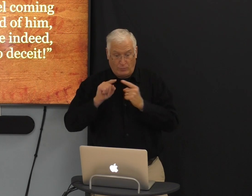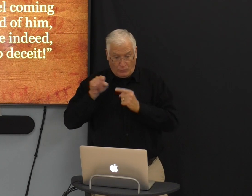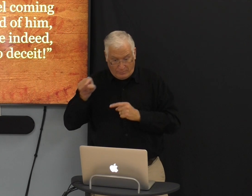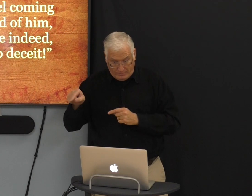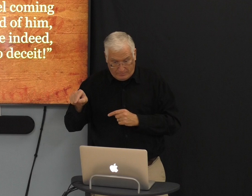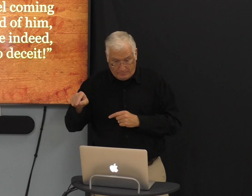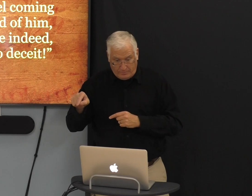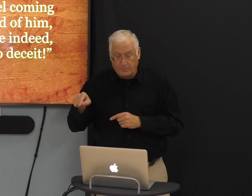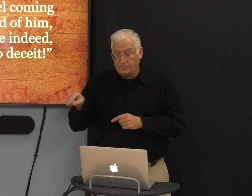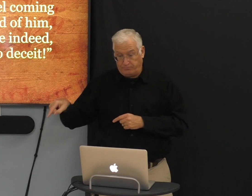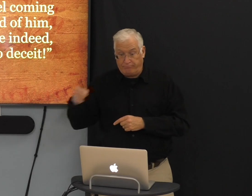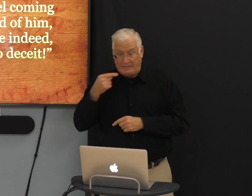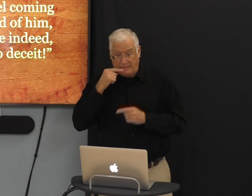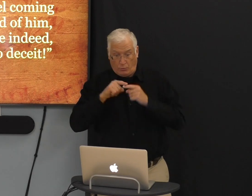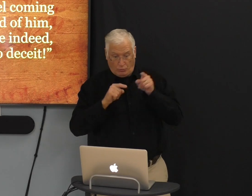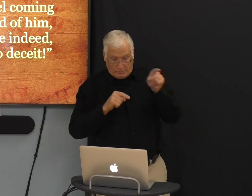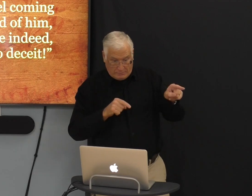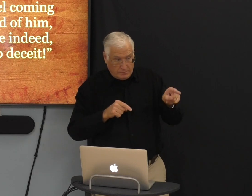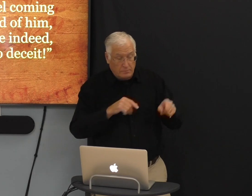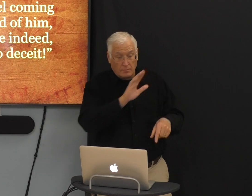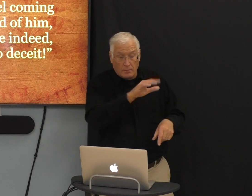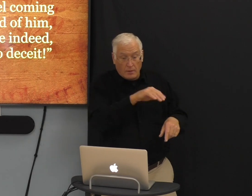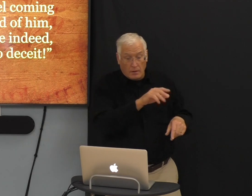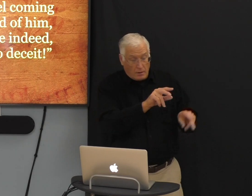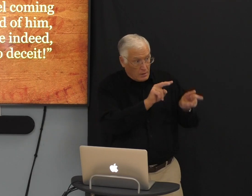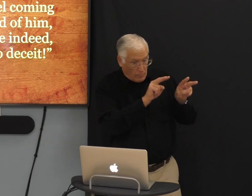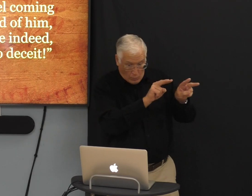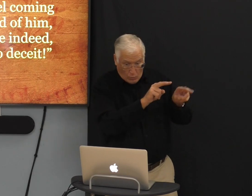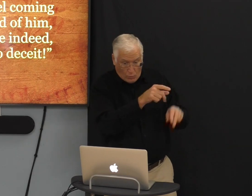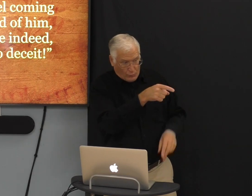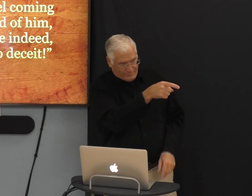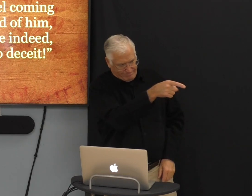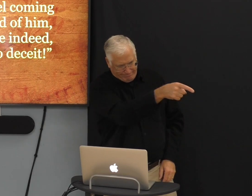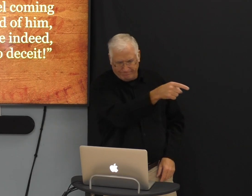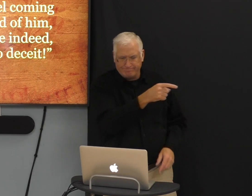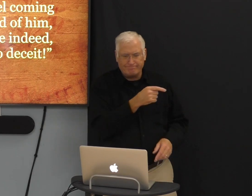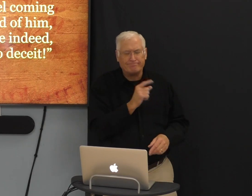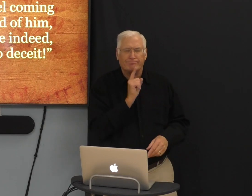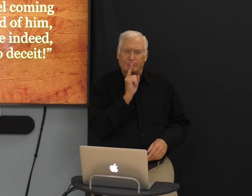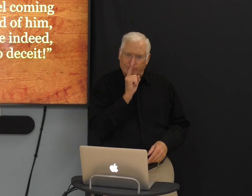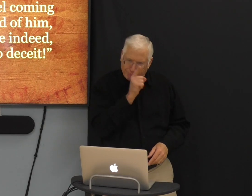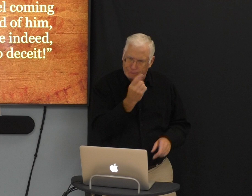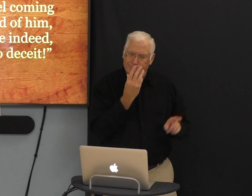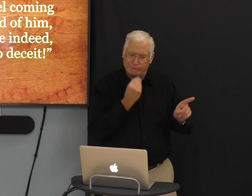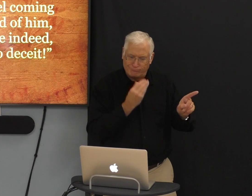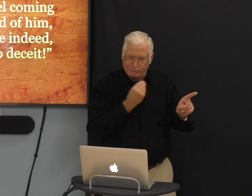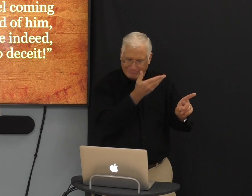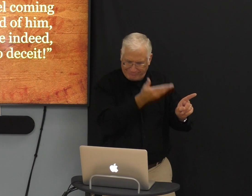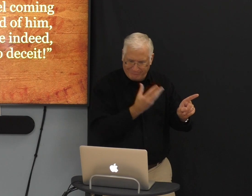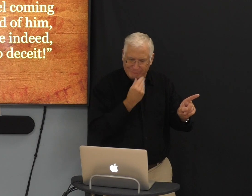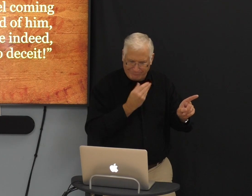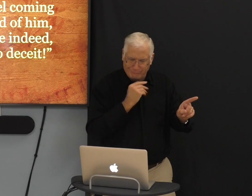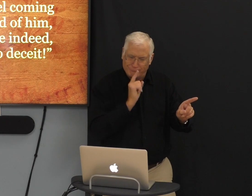and said to him, Behold, an Israelite indeed,